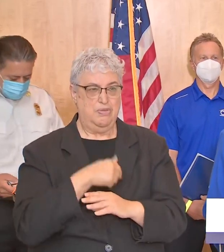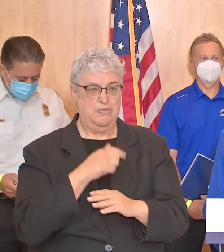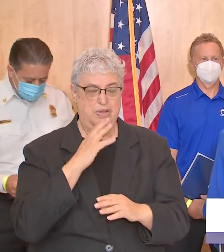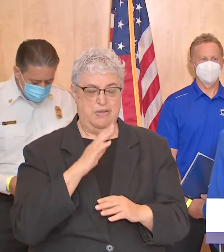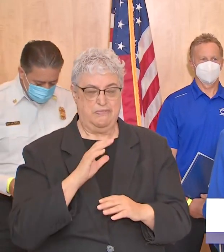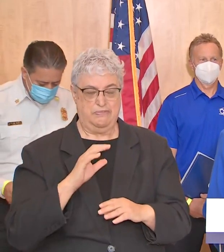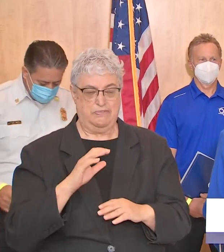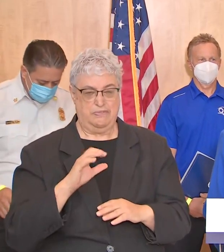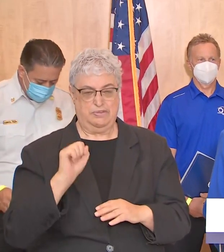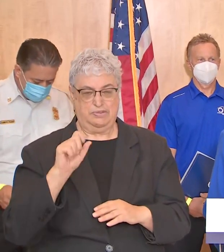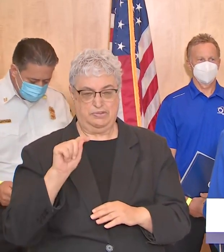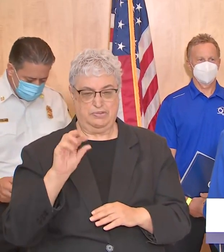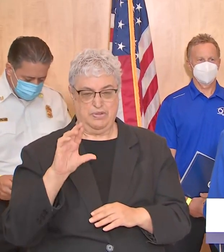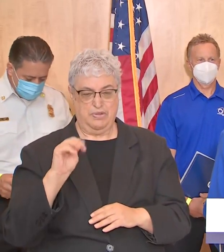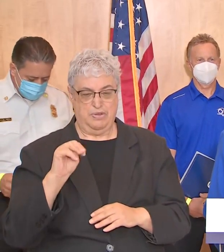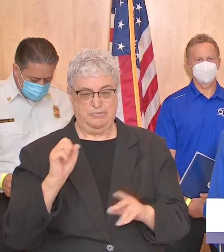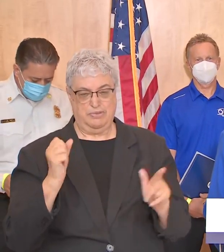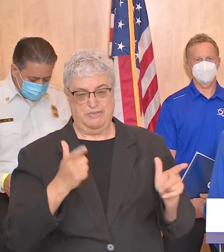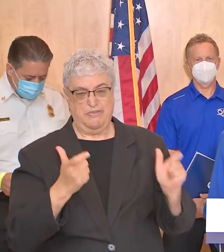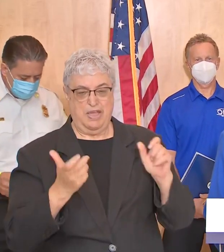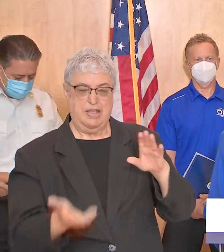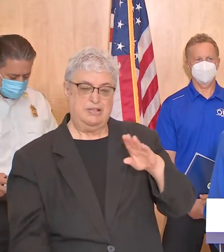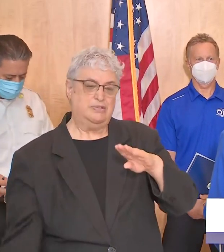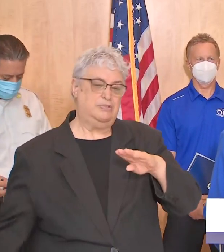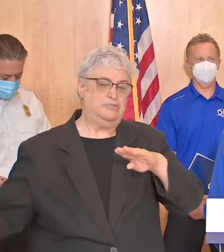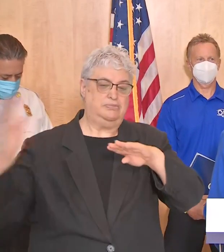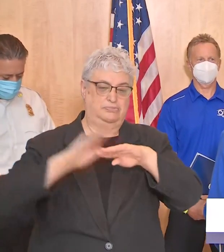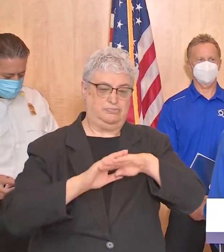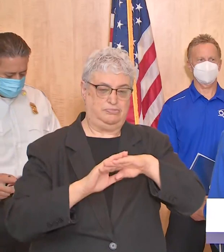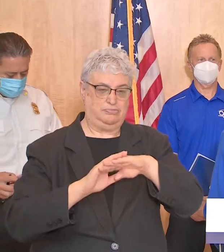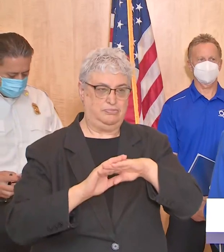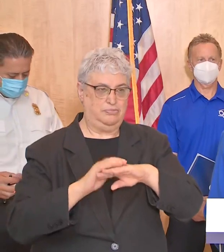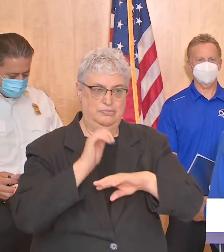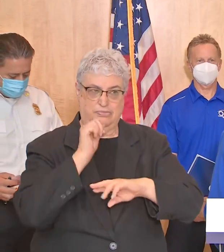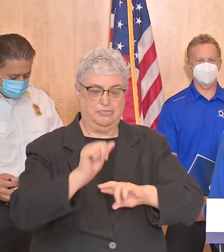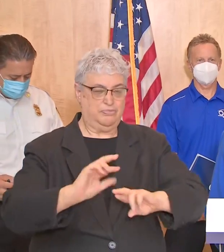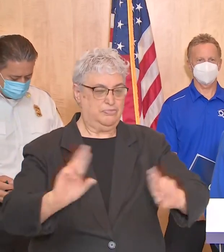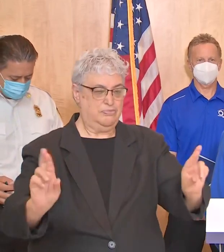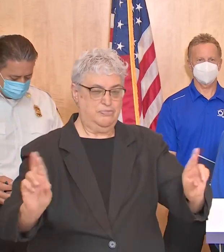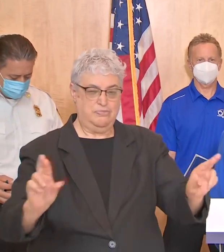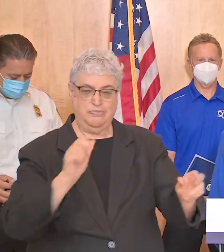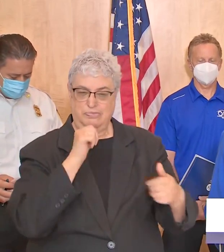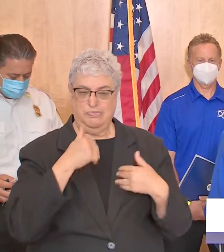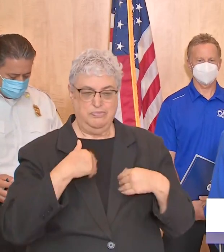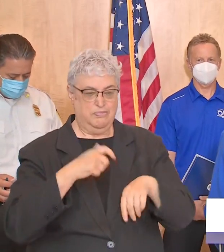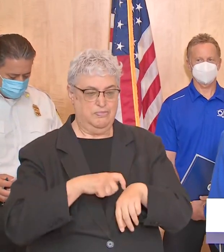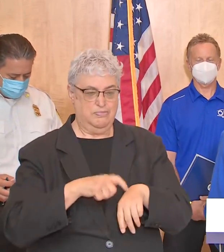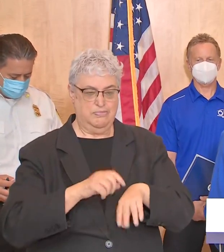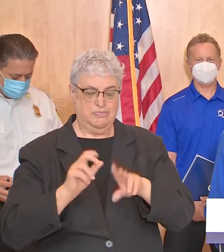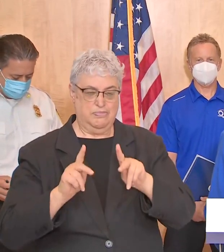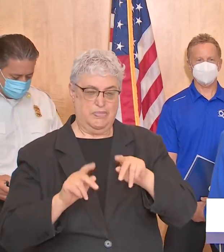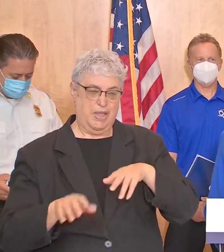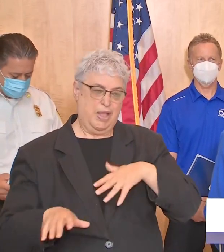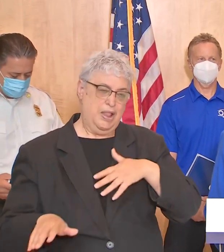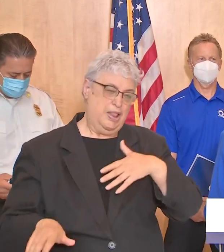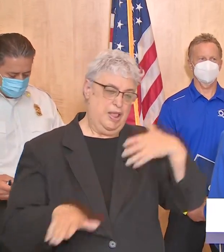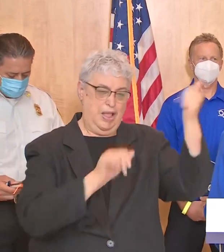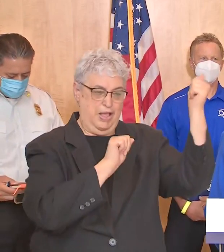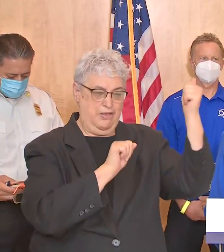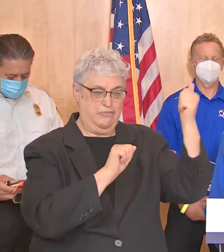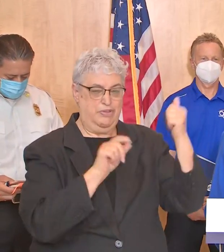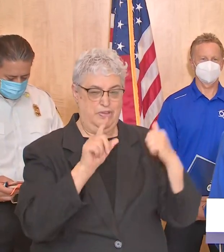storms that are that rapidly intensify and you're not you don't have the time to move people out the area